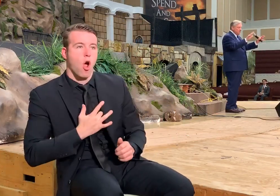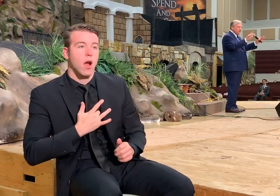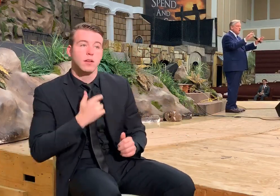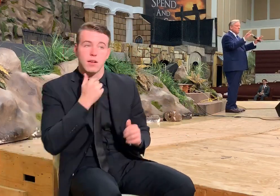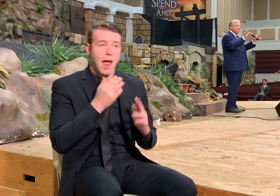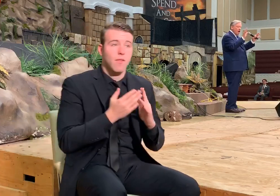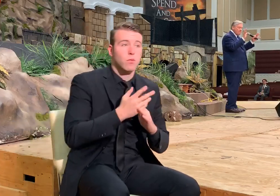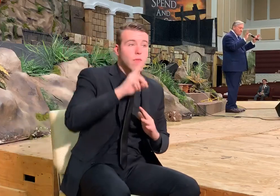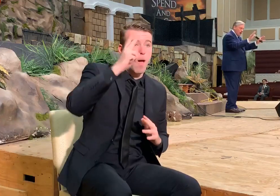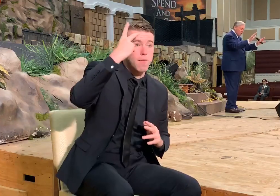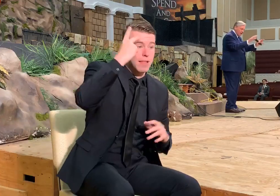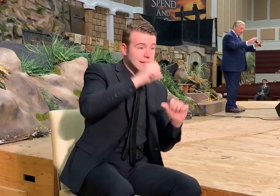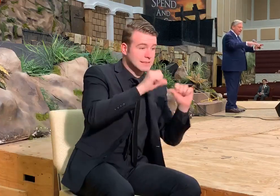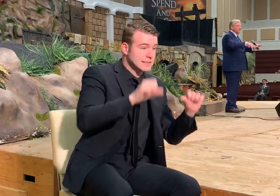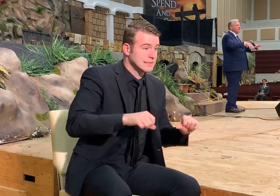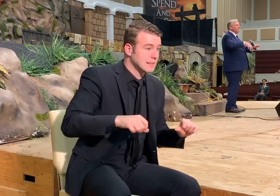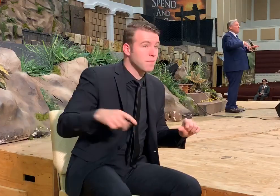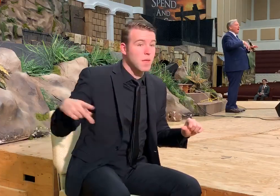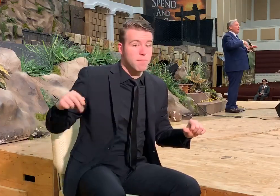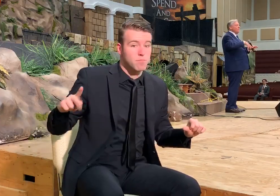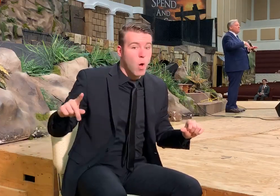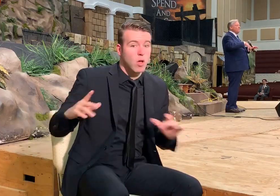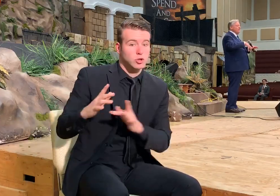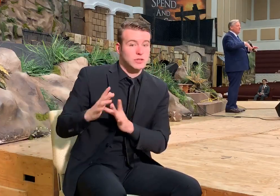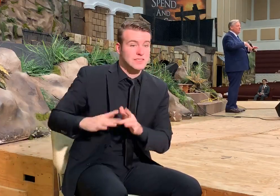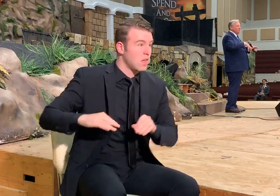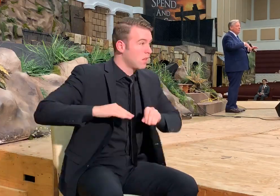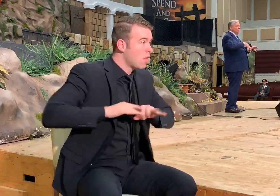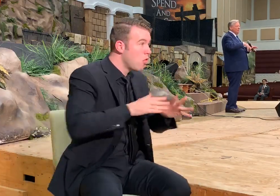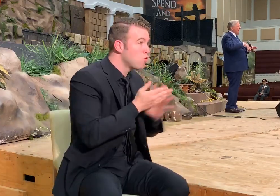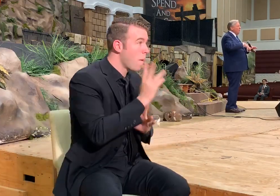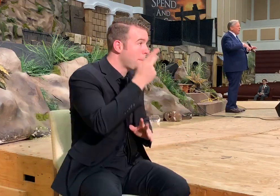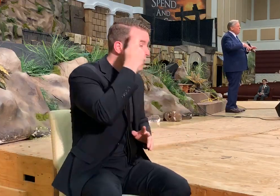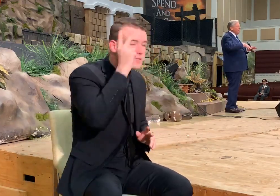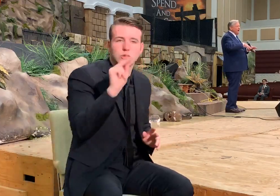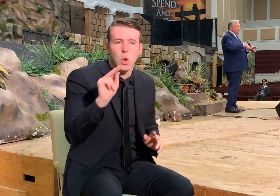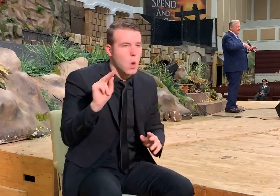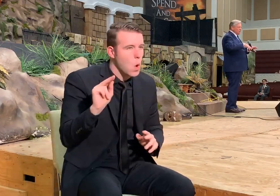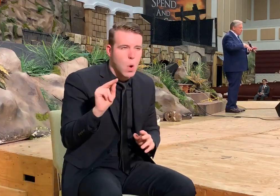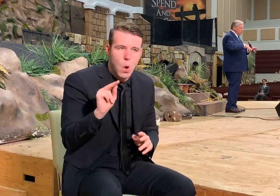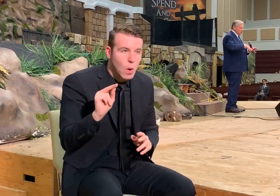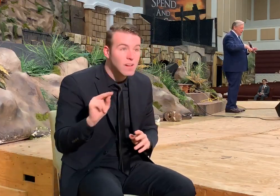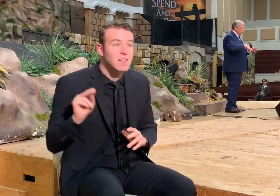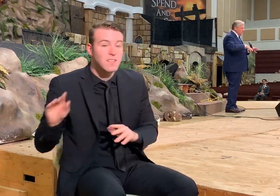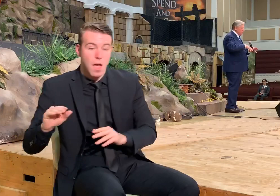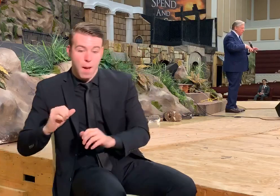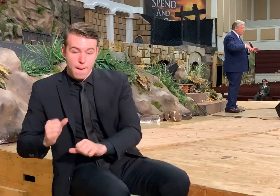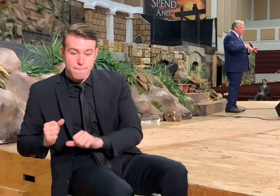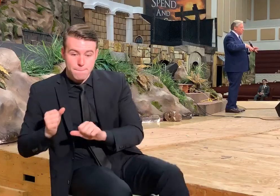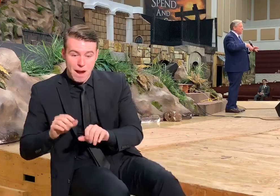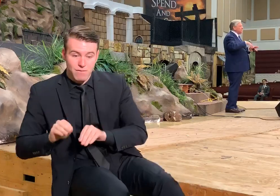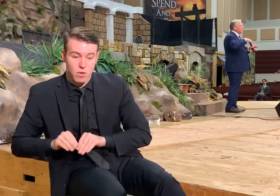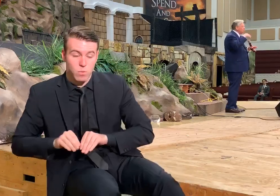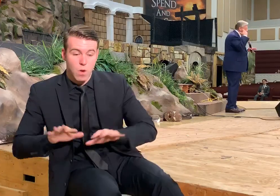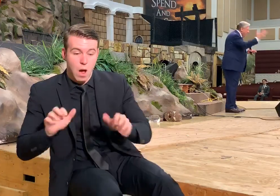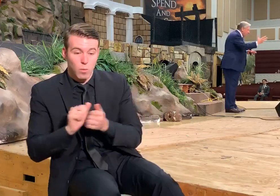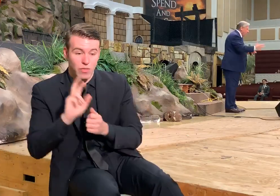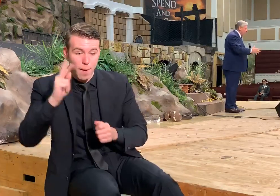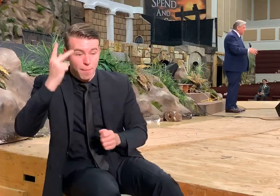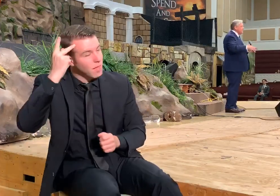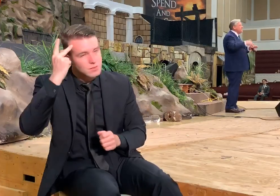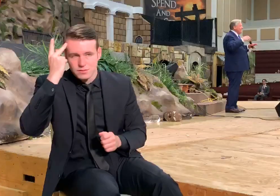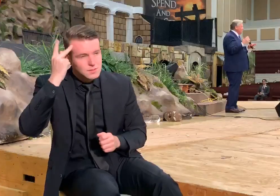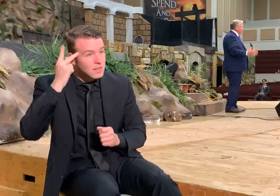system primarily. The power that the church has on the political system is a